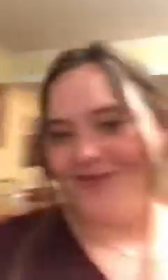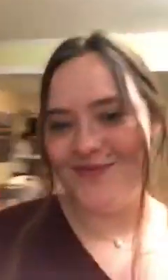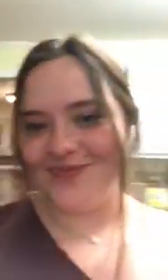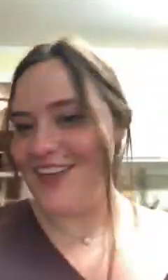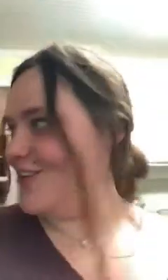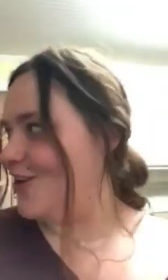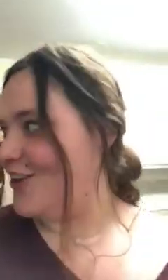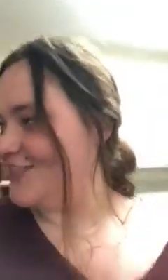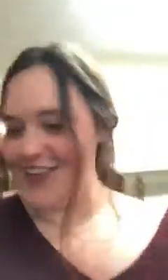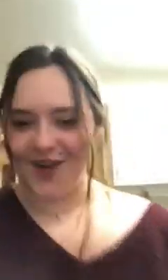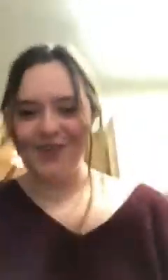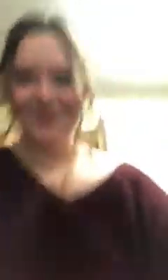Thank you girls for coming.